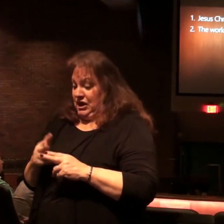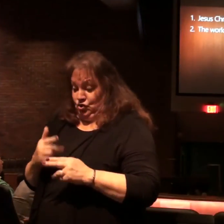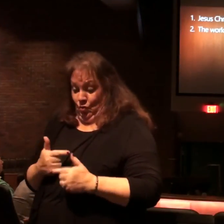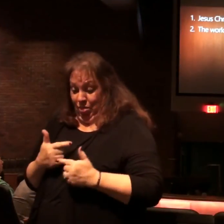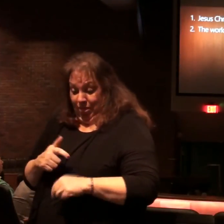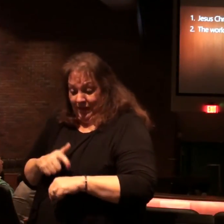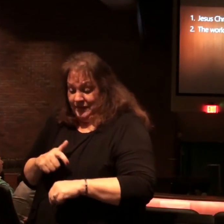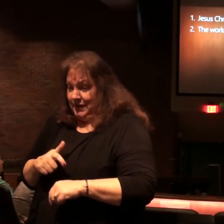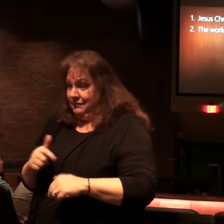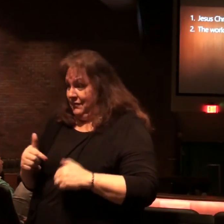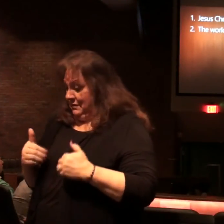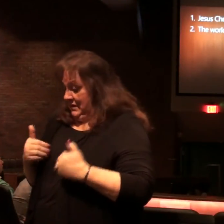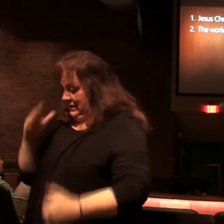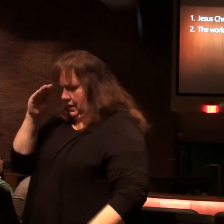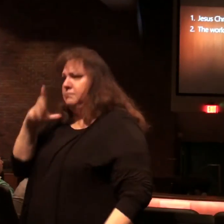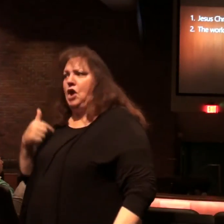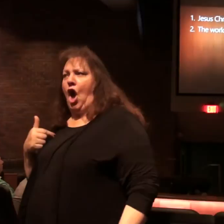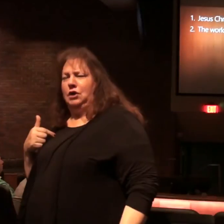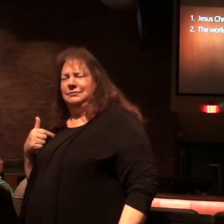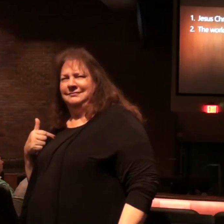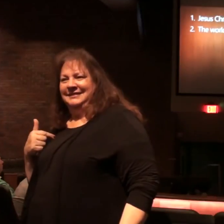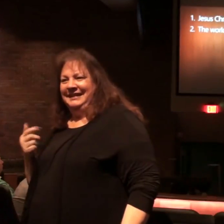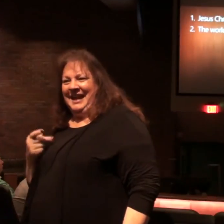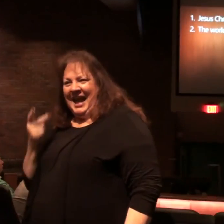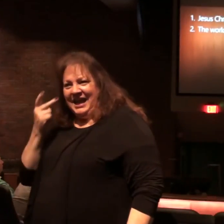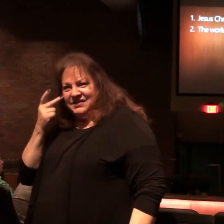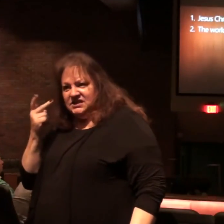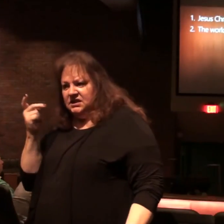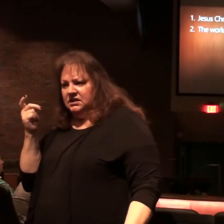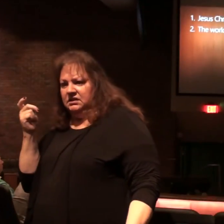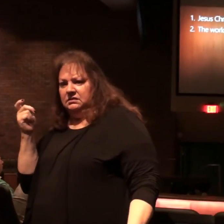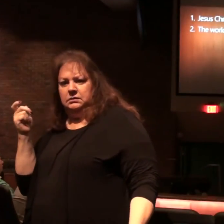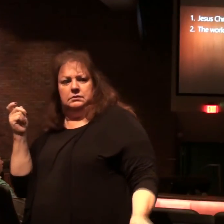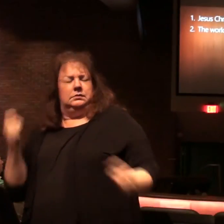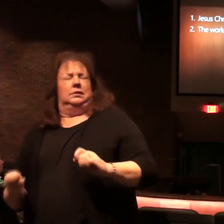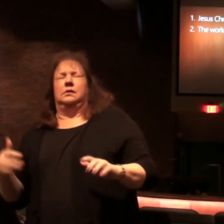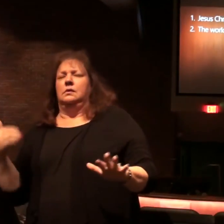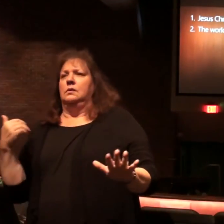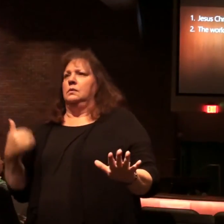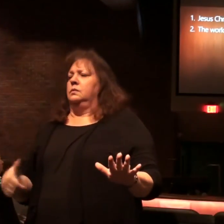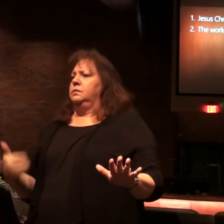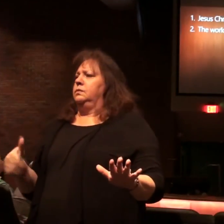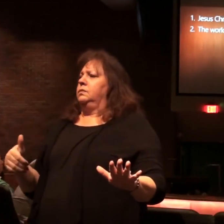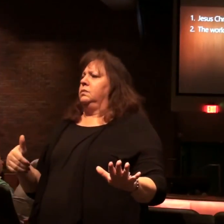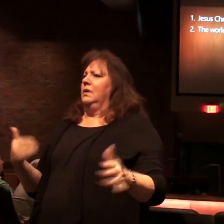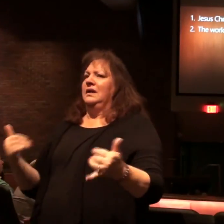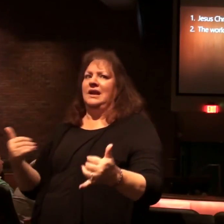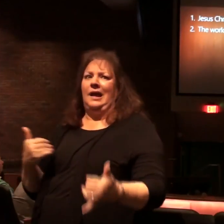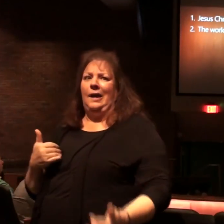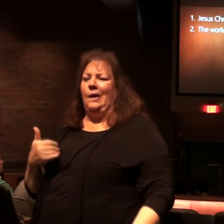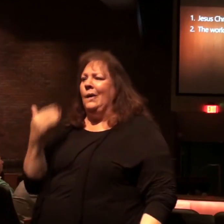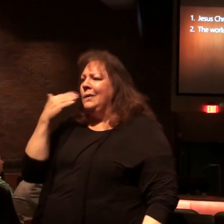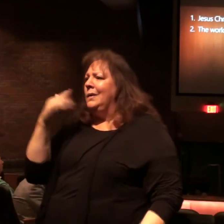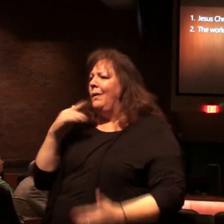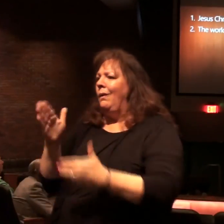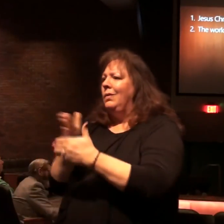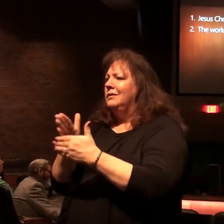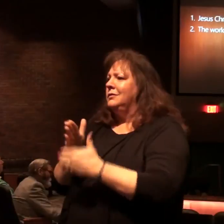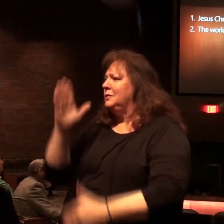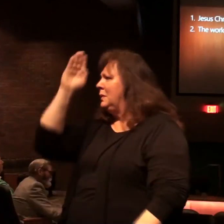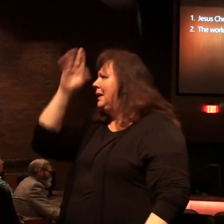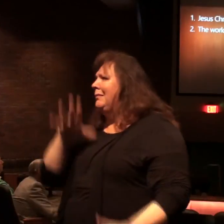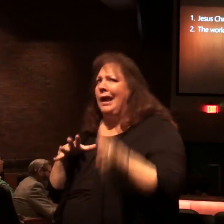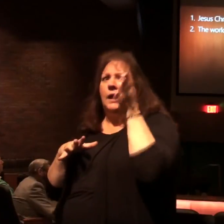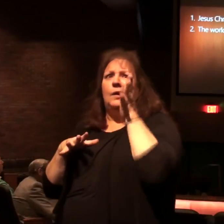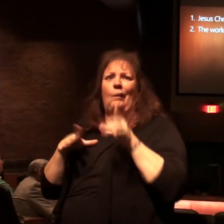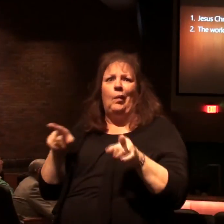lifetime as a young man I've seen such changes even now we don't even know the difference between a man